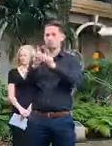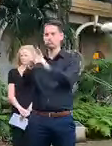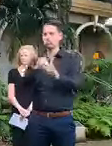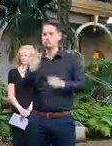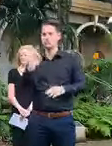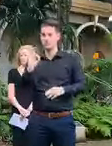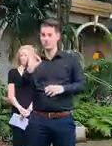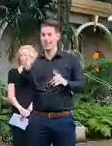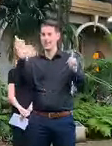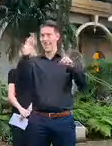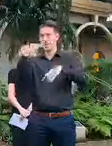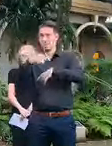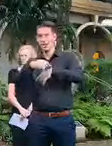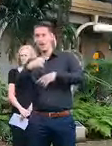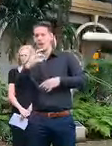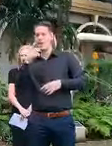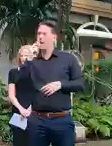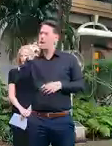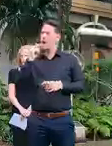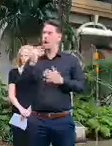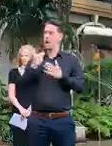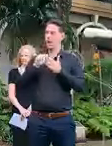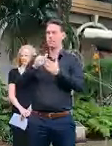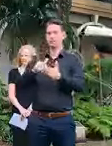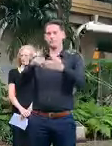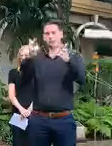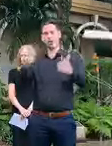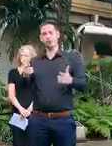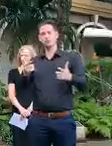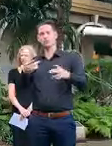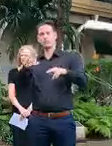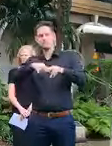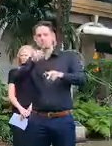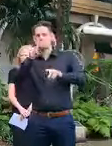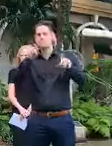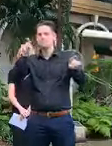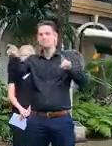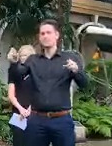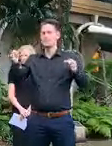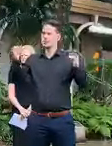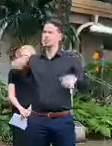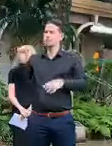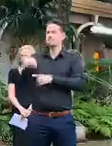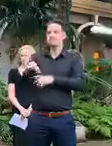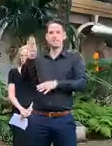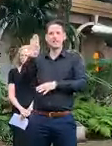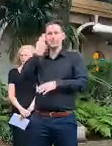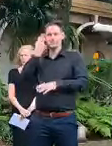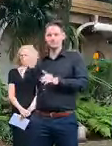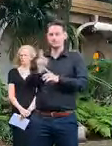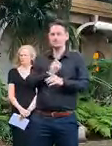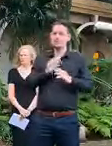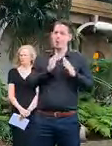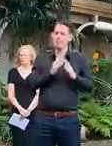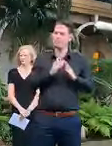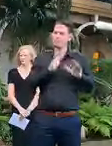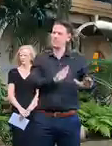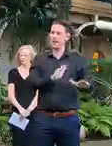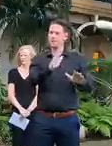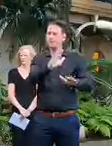this course of time and we can make a big difference here everyone, if we all pitch in and do this together we can make a huge difference.